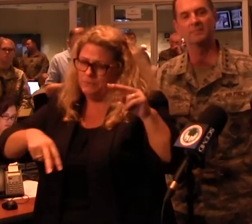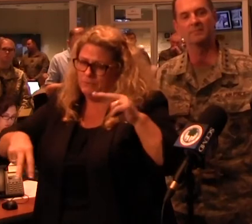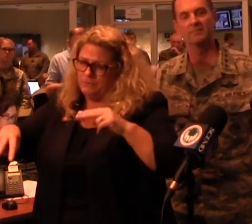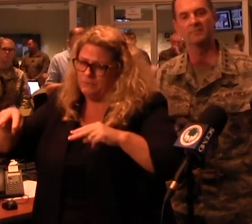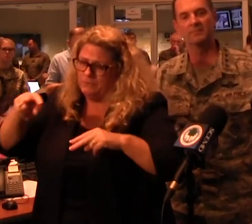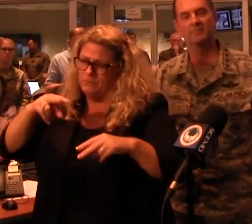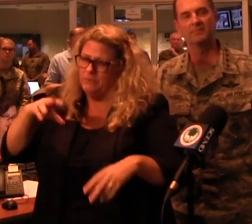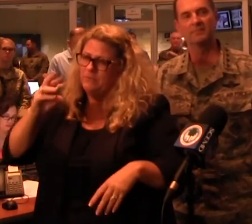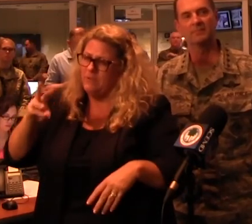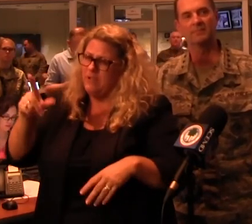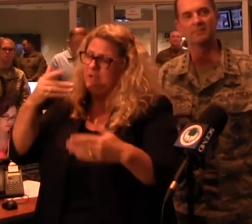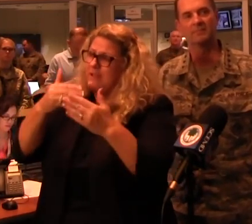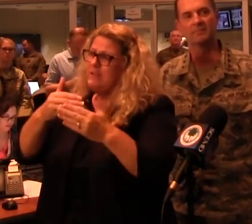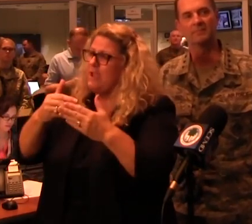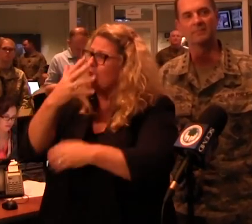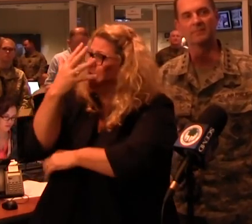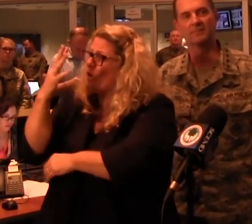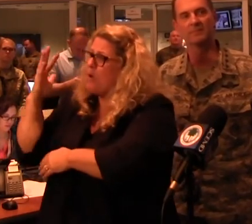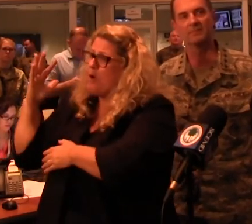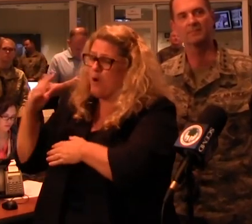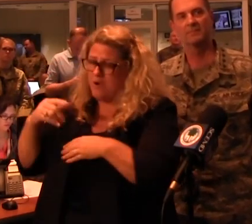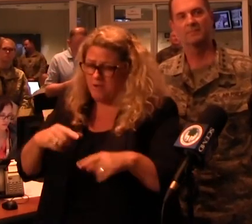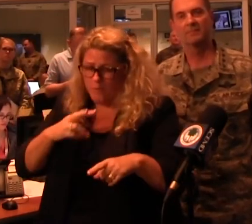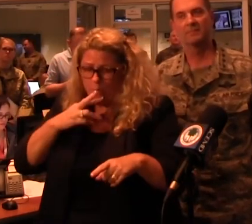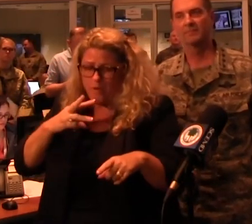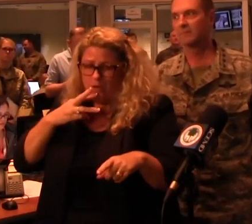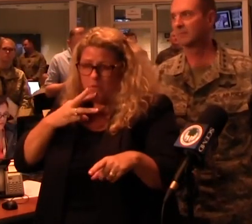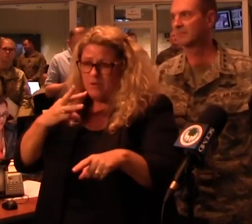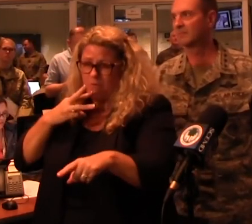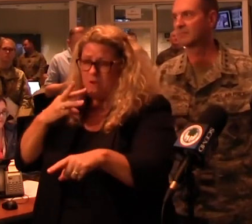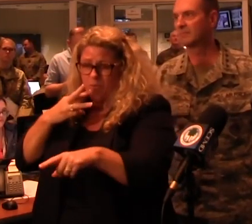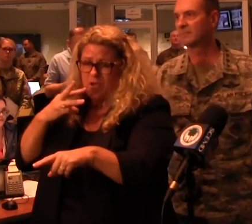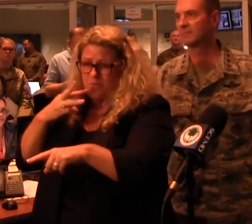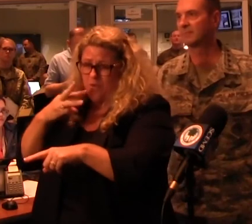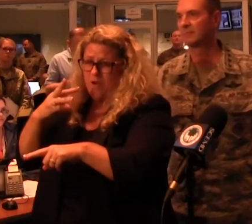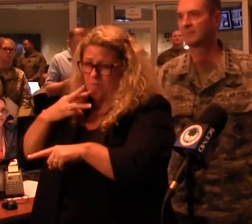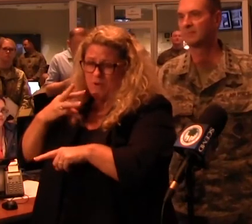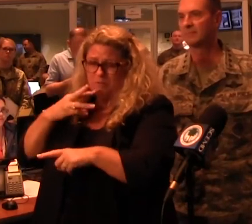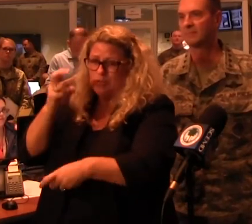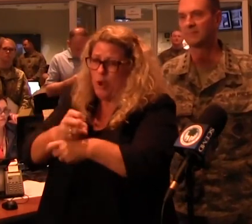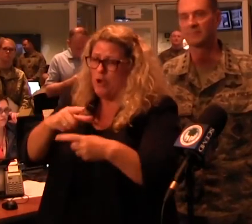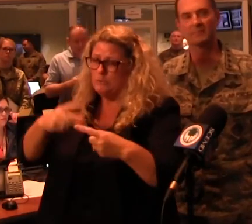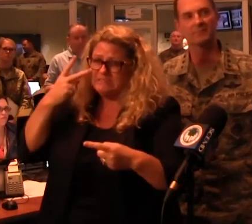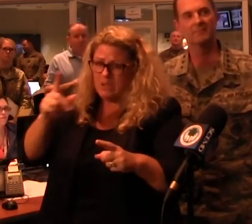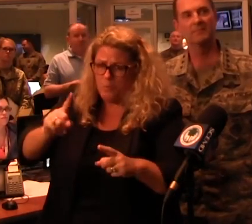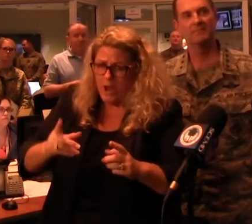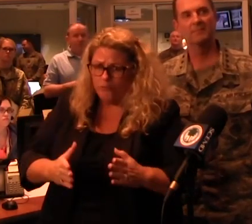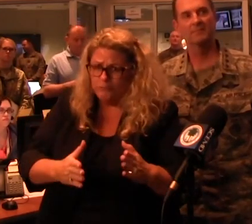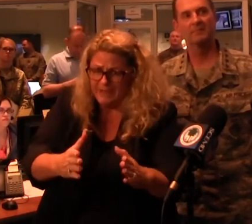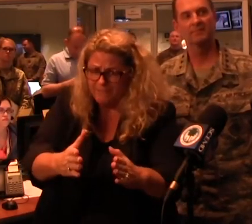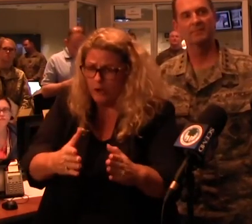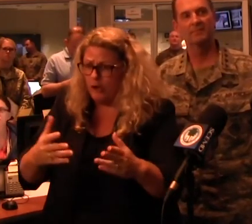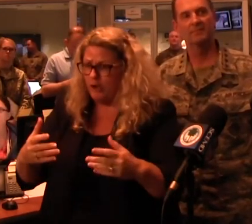get down close to the forest and you see water, water everywhere. And in some places you could hardly tell where the river was because the water was